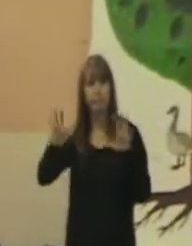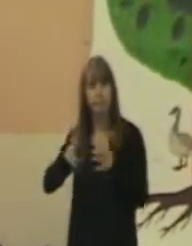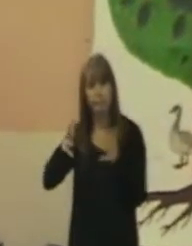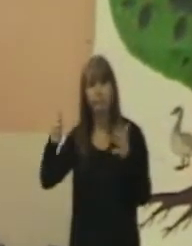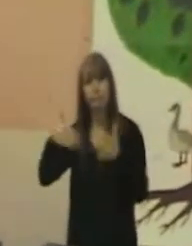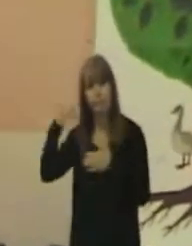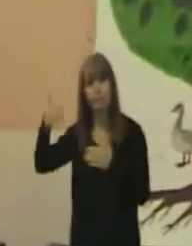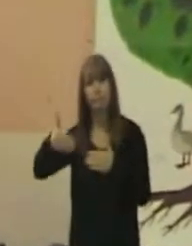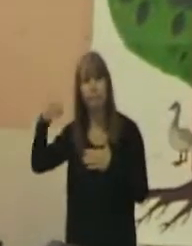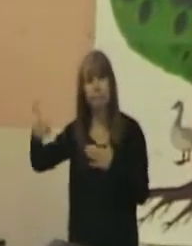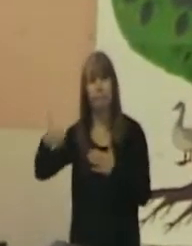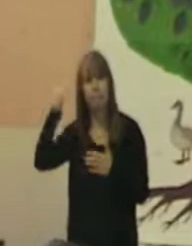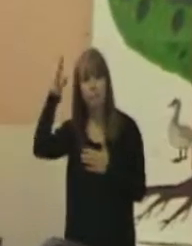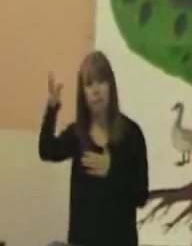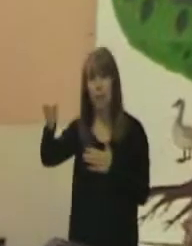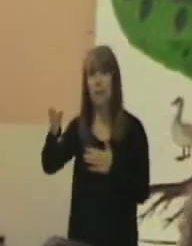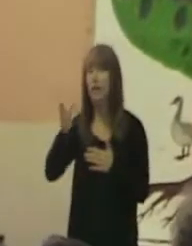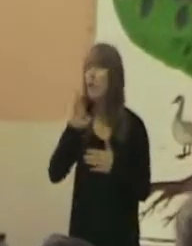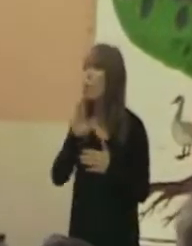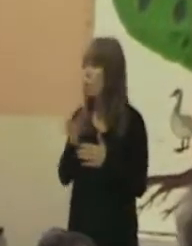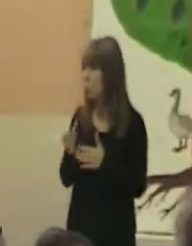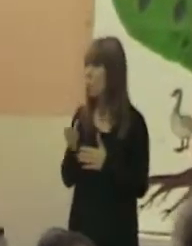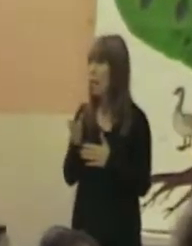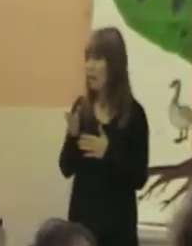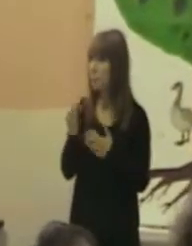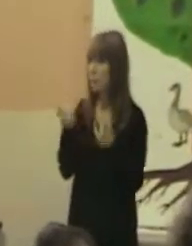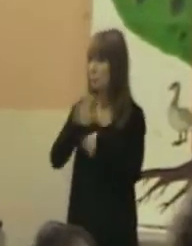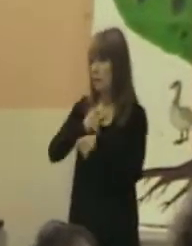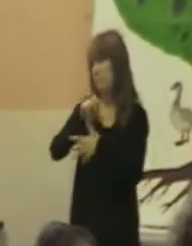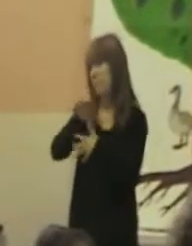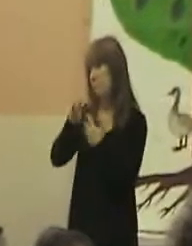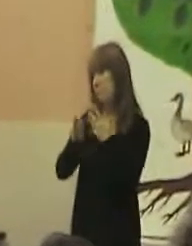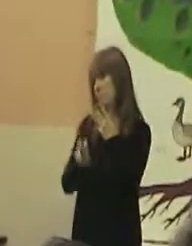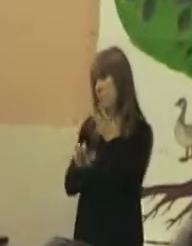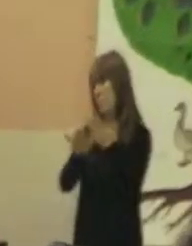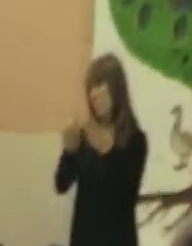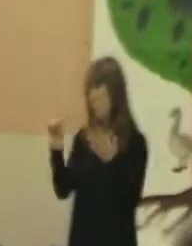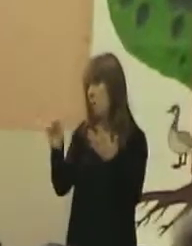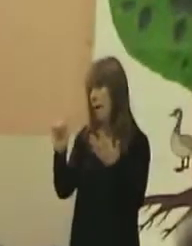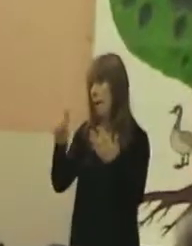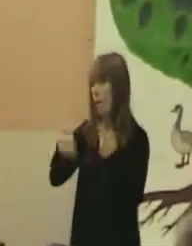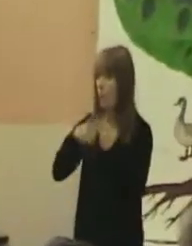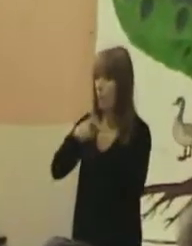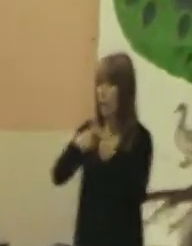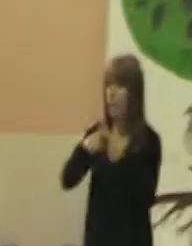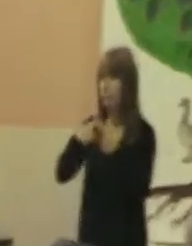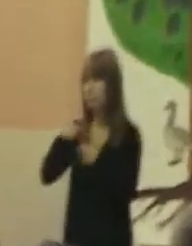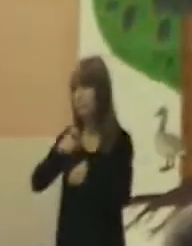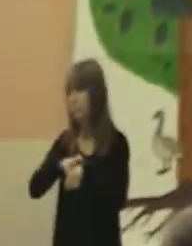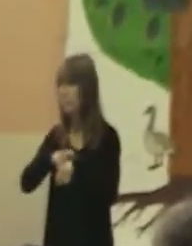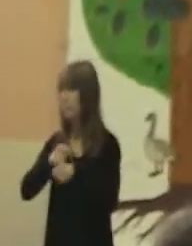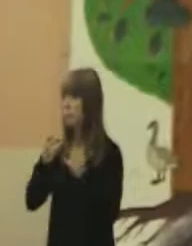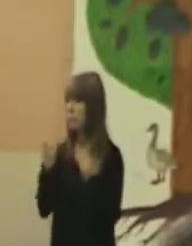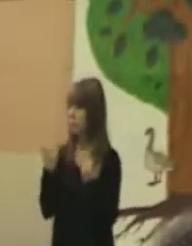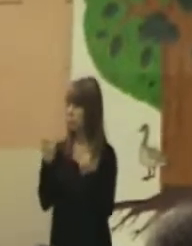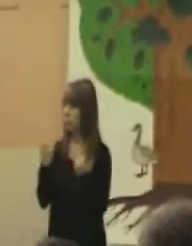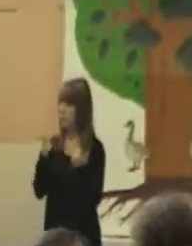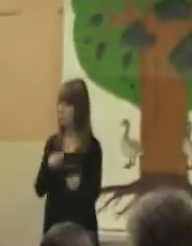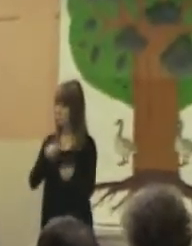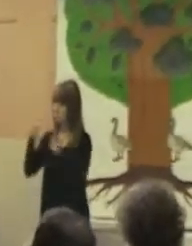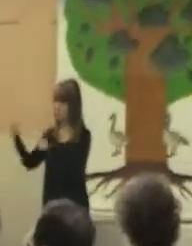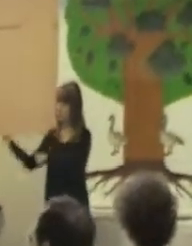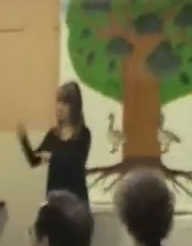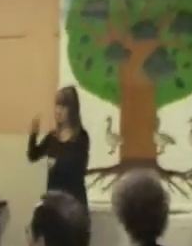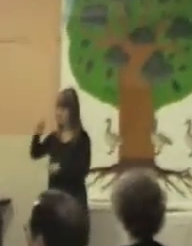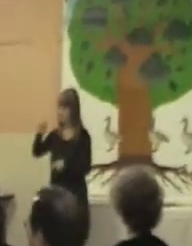that today, some of ways in which we can be gathering. So, for right now, I would like to turn the meeting over to Tito, who's going to dedicate the meeting